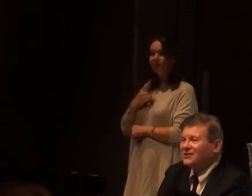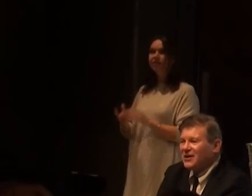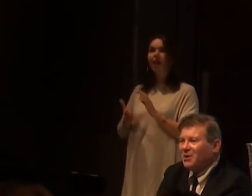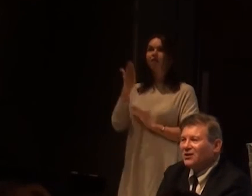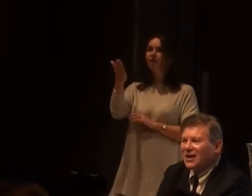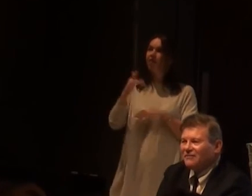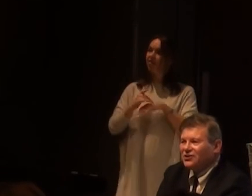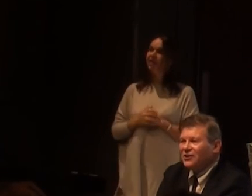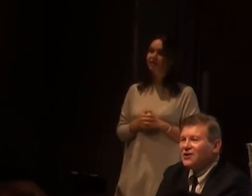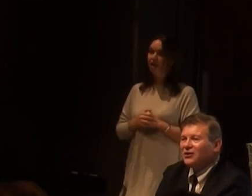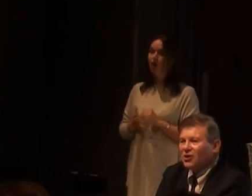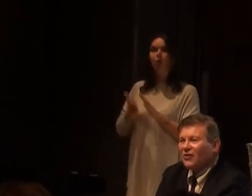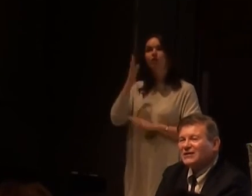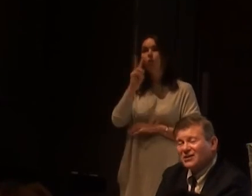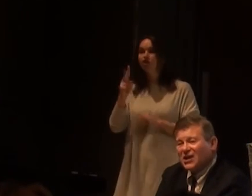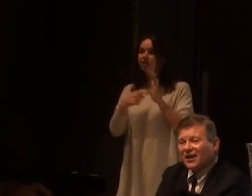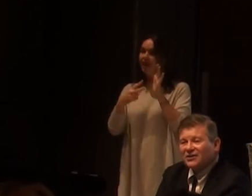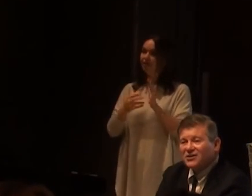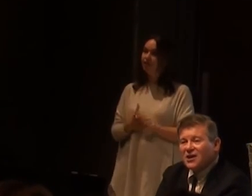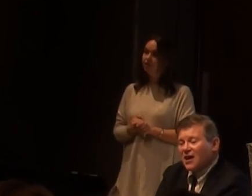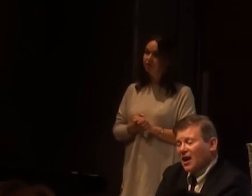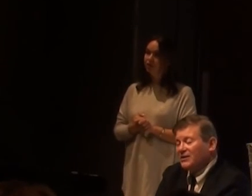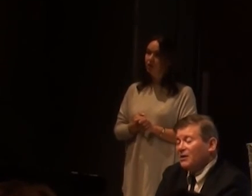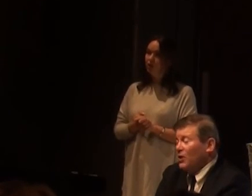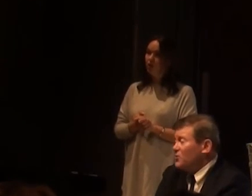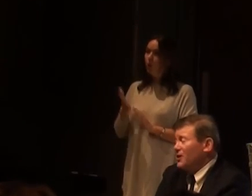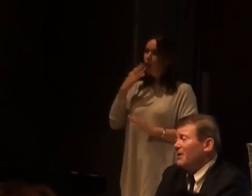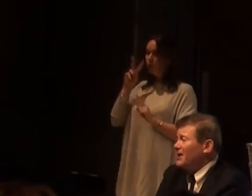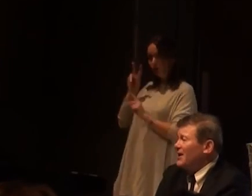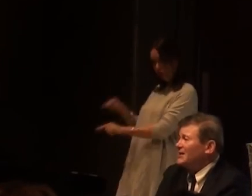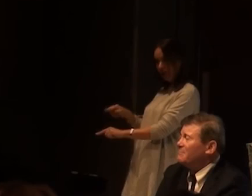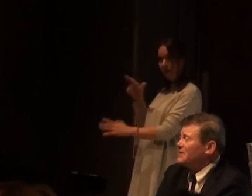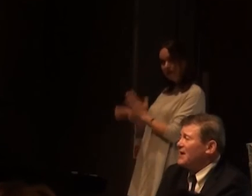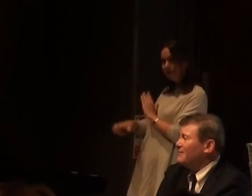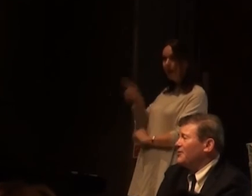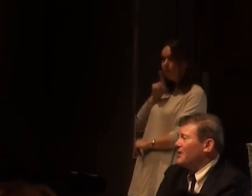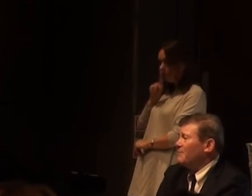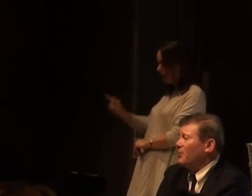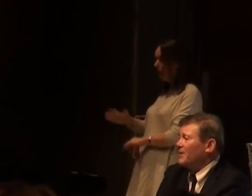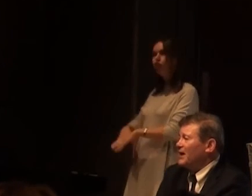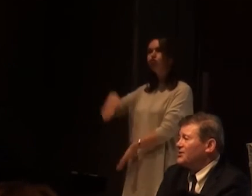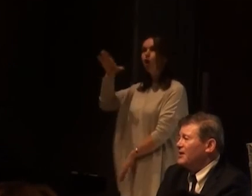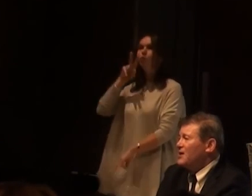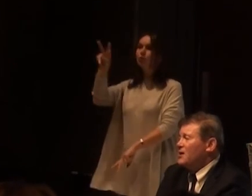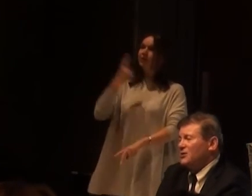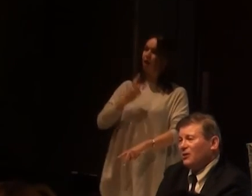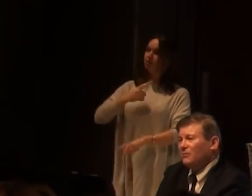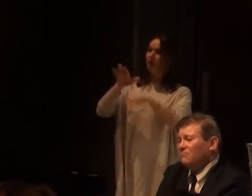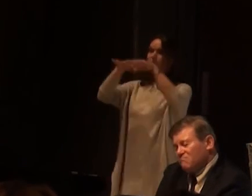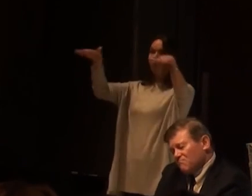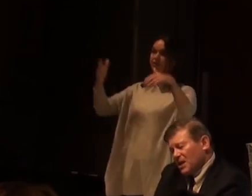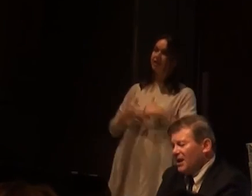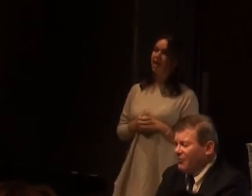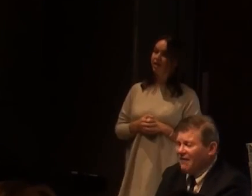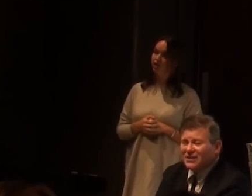the theatre, cinema, television, and so on? That's the challenge. And we're talking about 90% of the UK population. So,